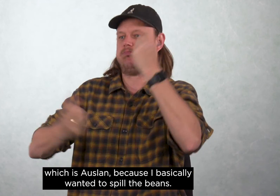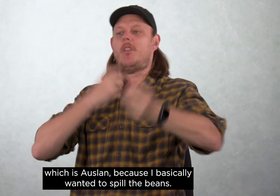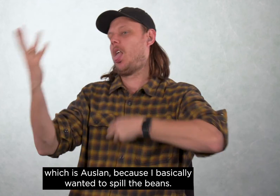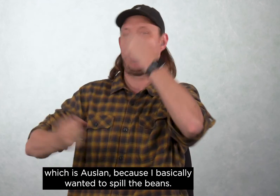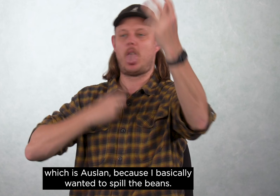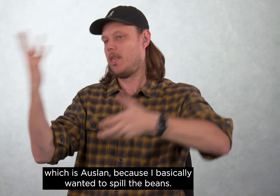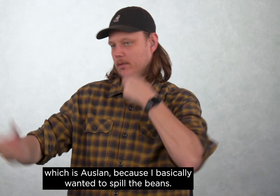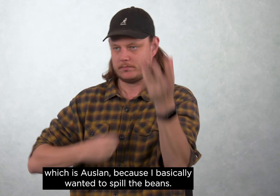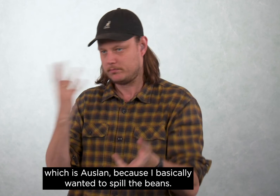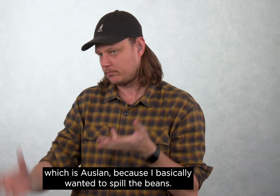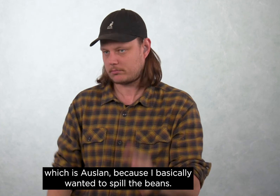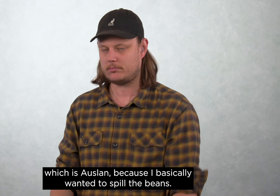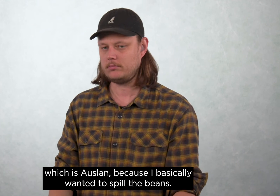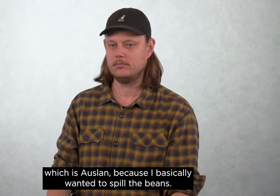Because I basically wanted to spill the beans.